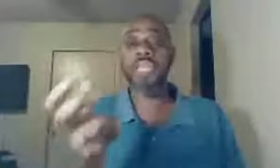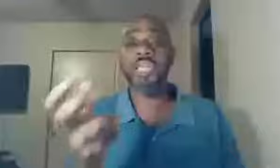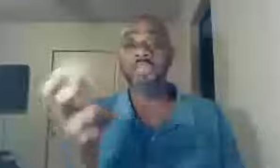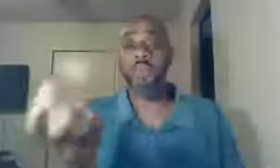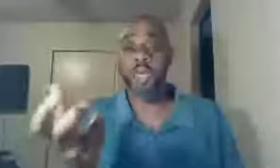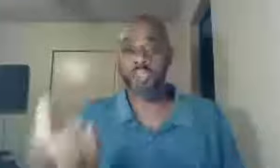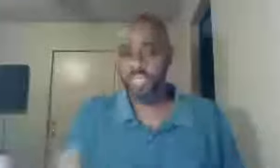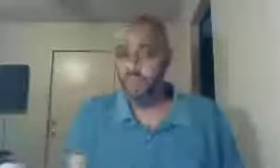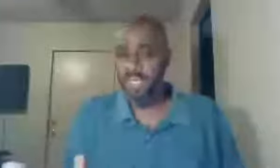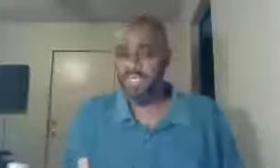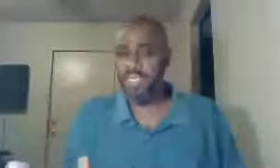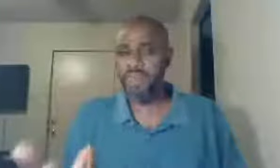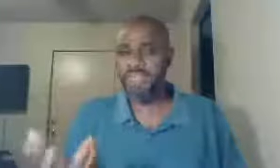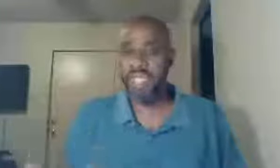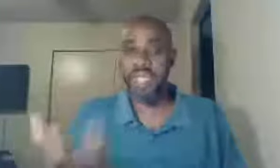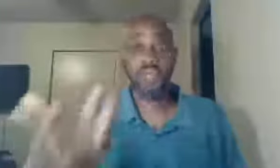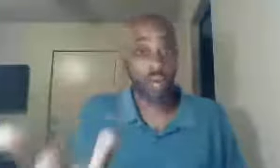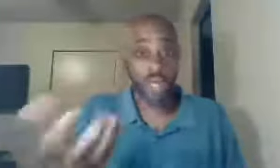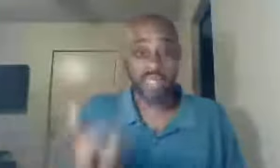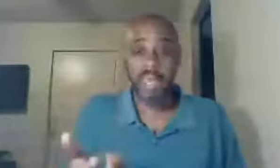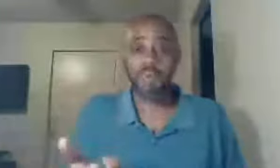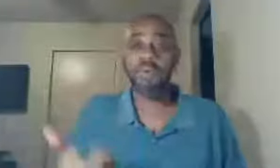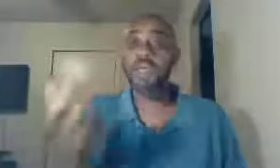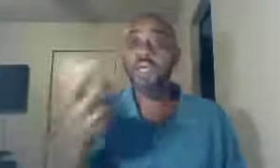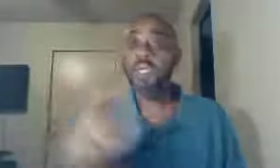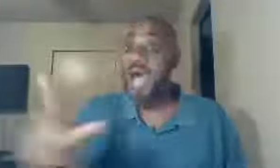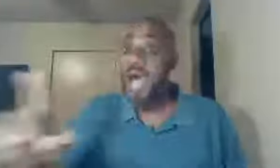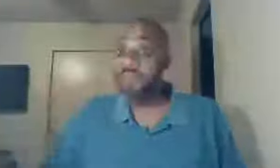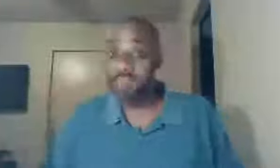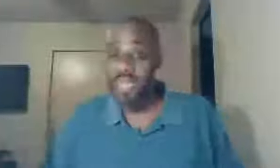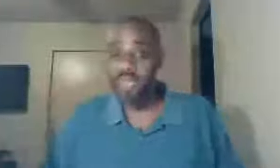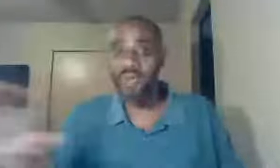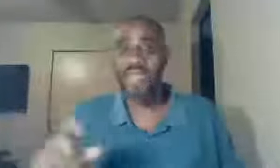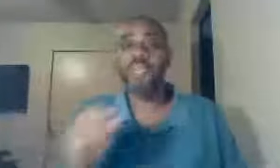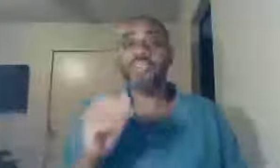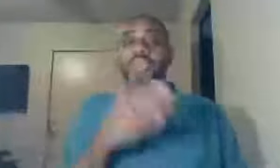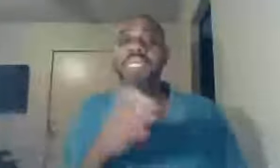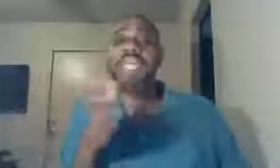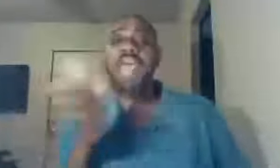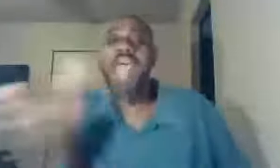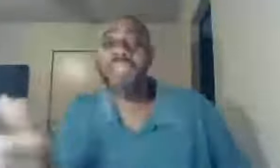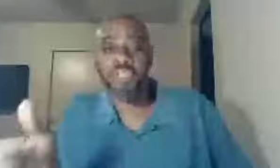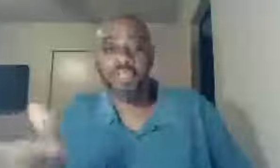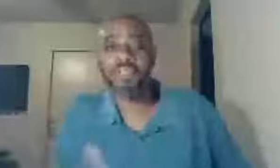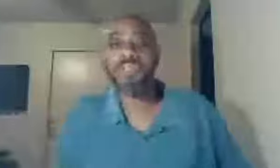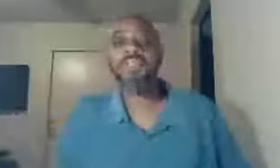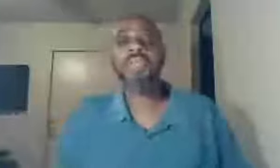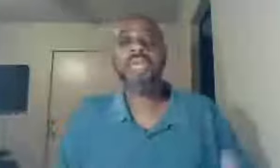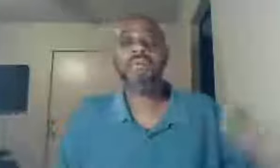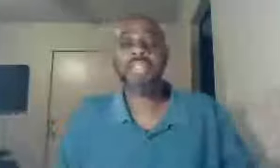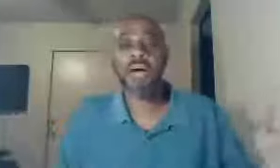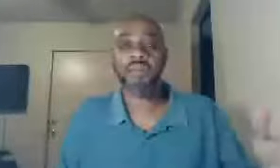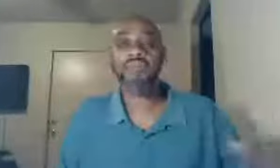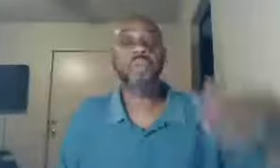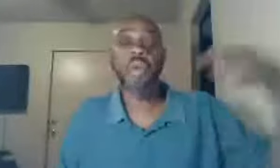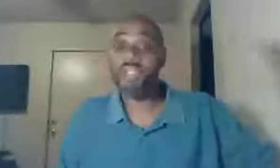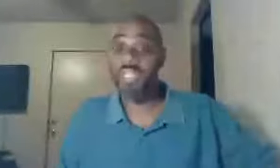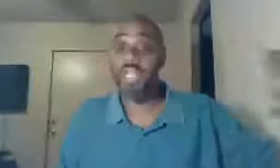these points, so shall we continue in sin, one example, God forbid, right, so he answers, himself, where sin